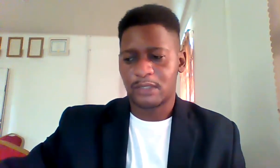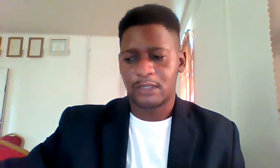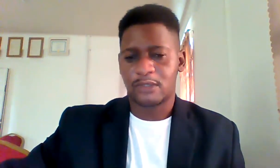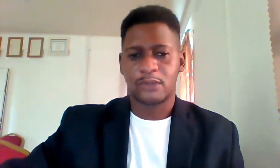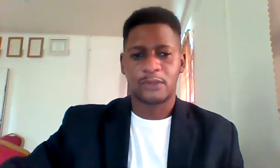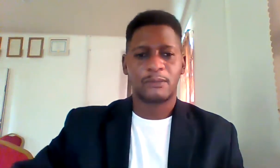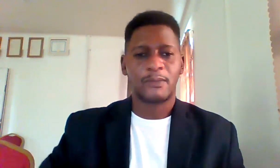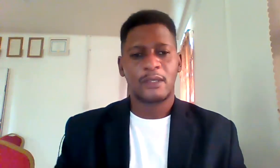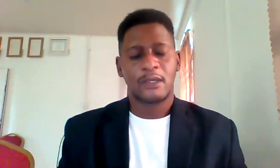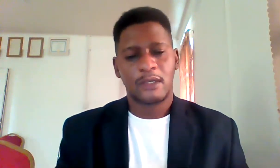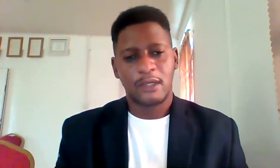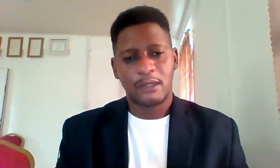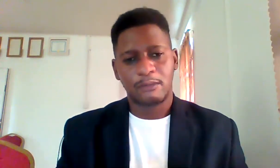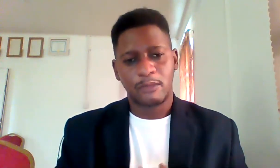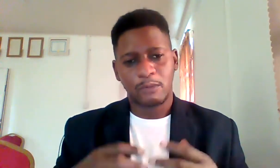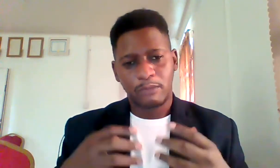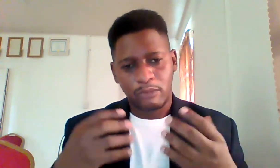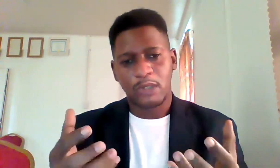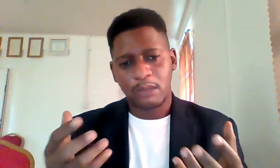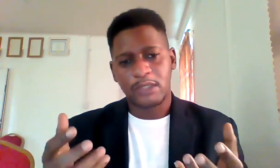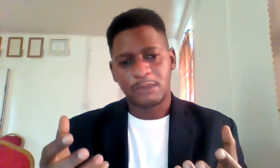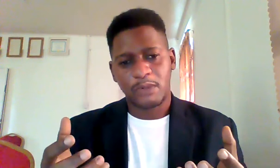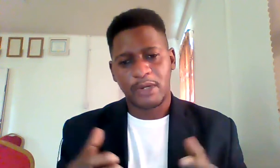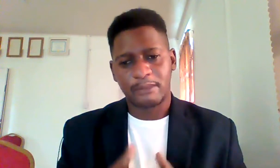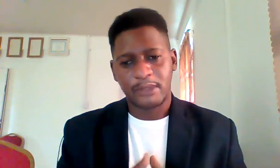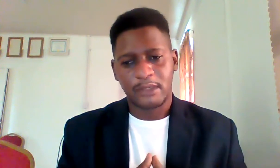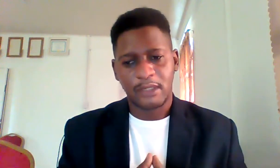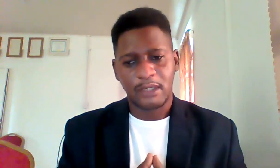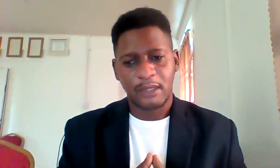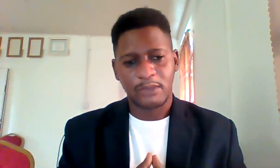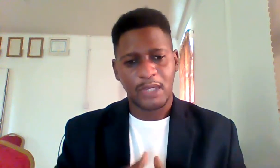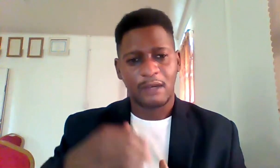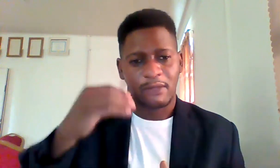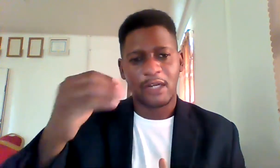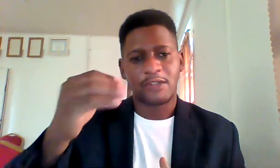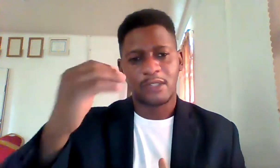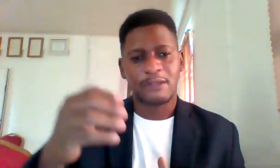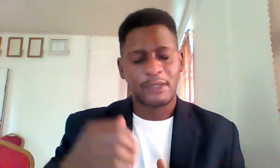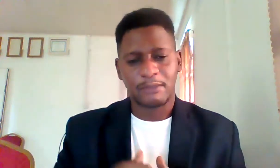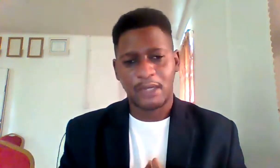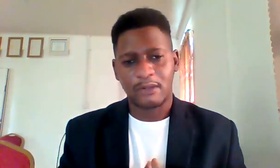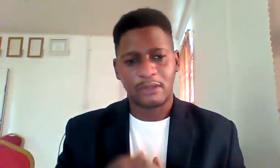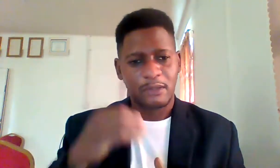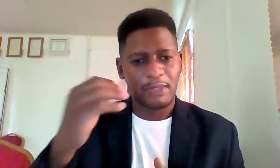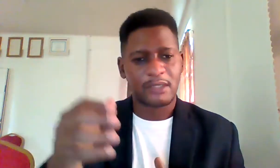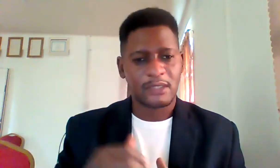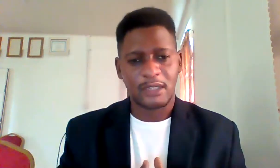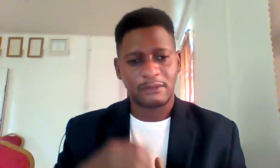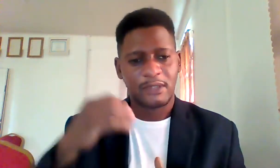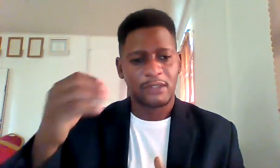seek to roll out these programs and to have a larger than life impact on your business life and